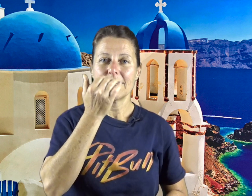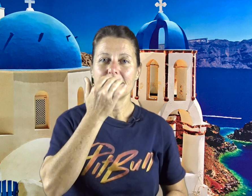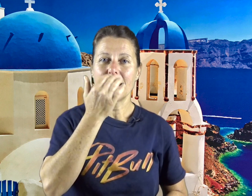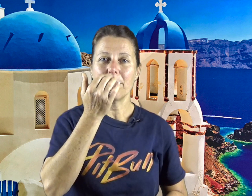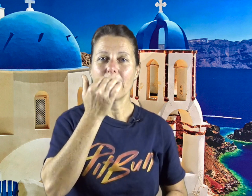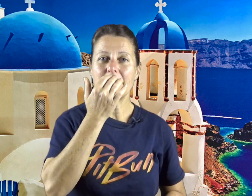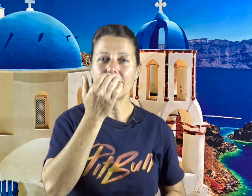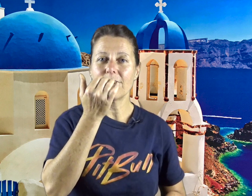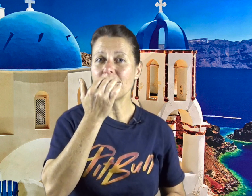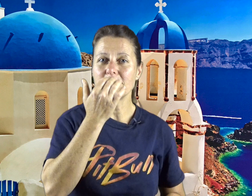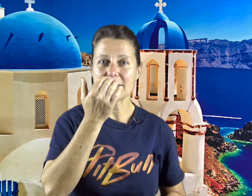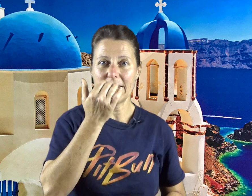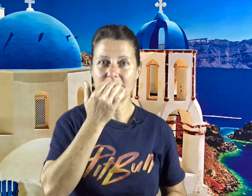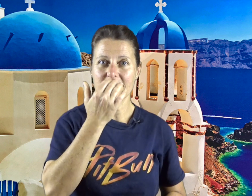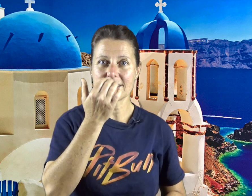I'm breaking free from this money curse.